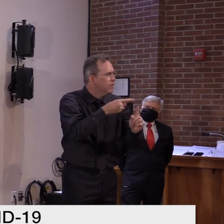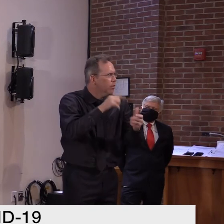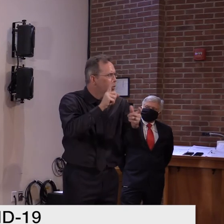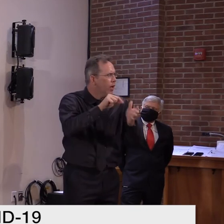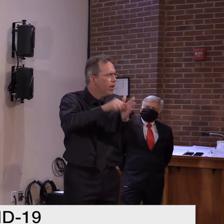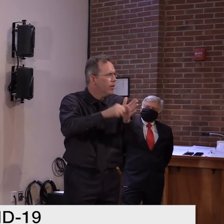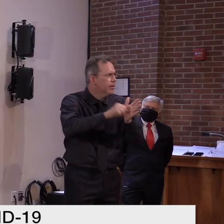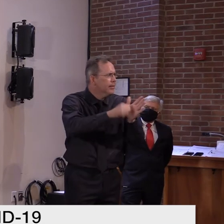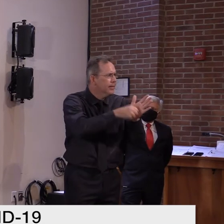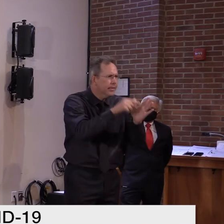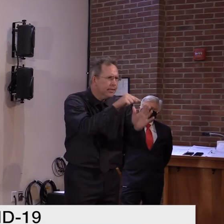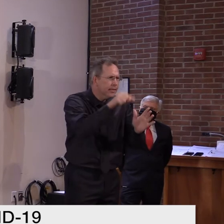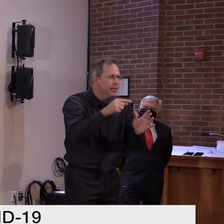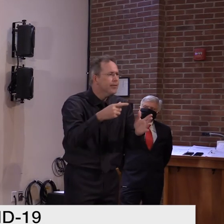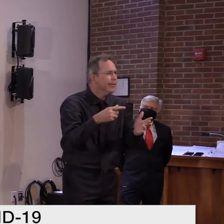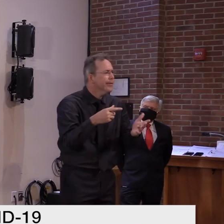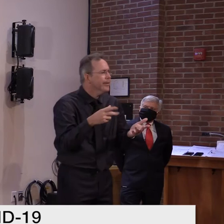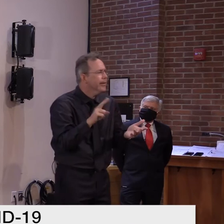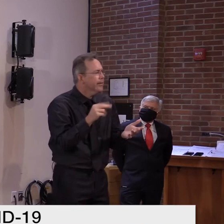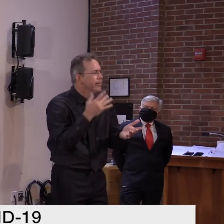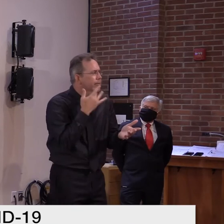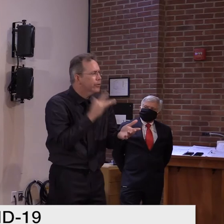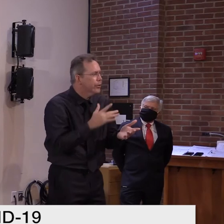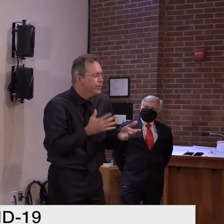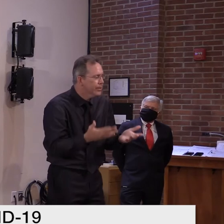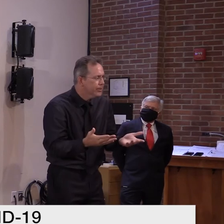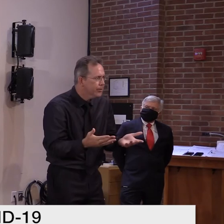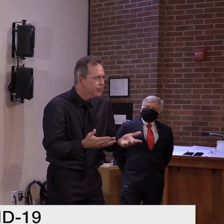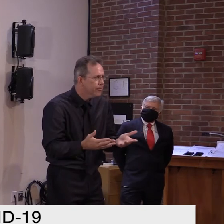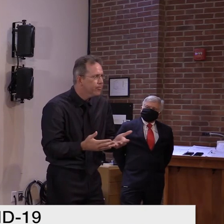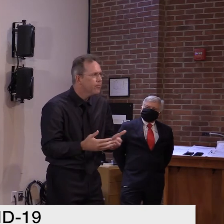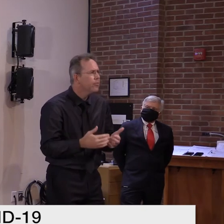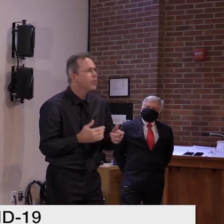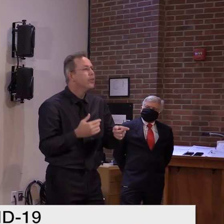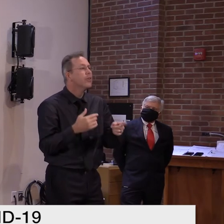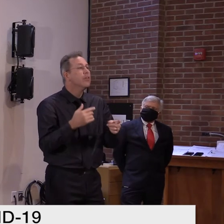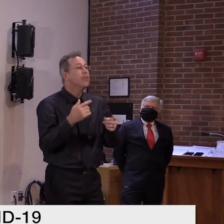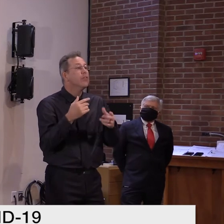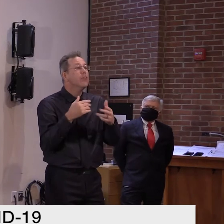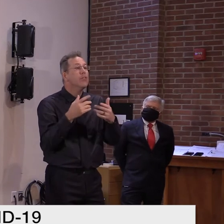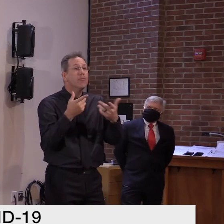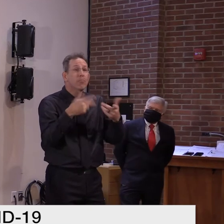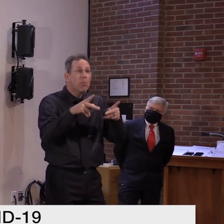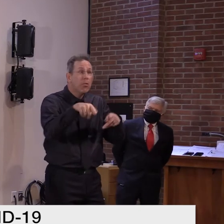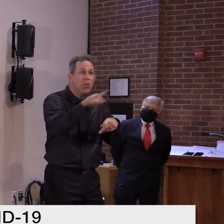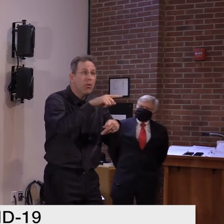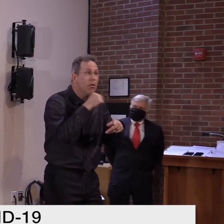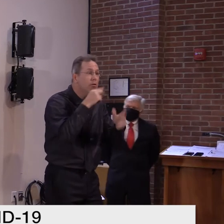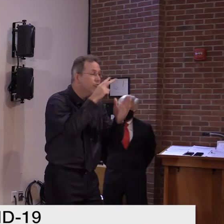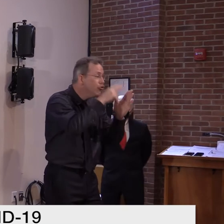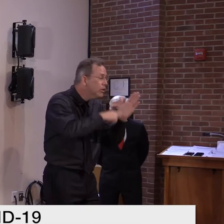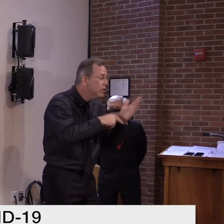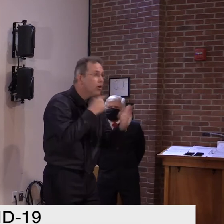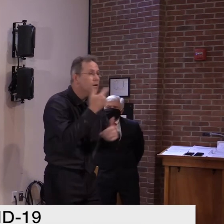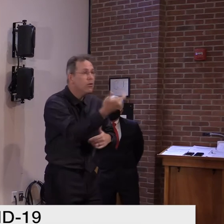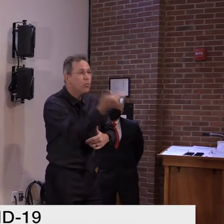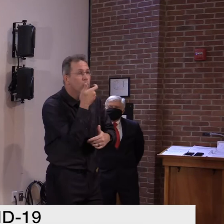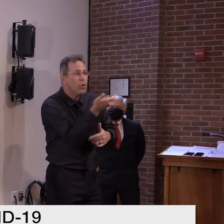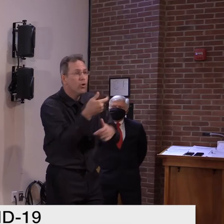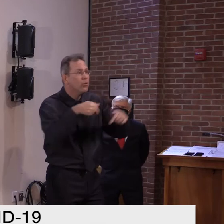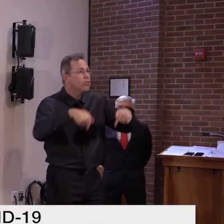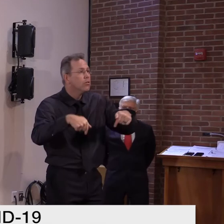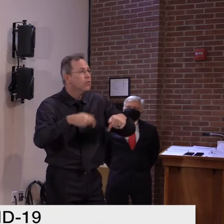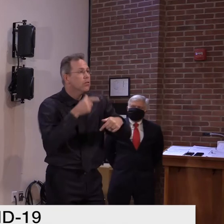ago. Unfortunately, not ever, not everybody either read your article or heard us. Um, so as a result of that, we saw